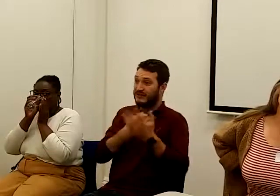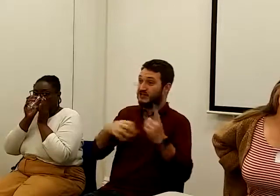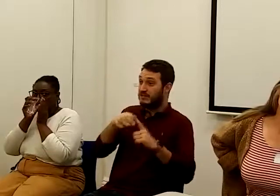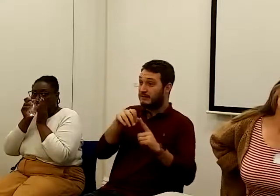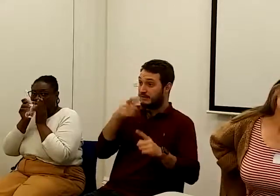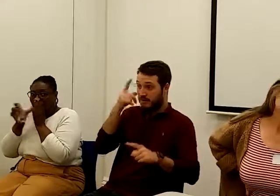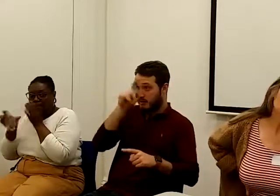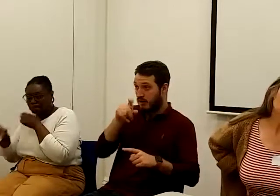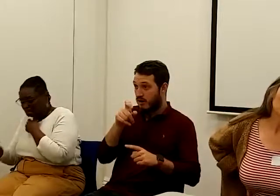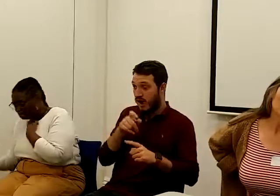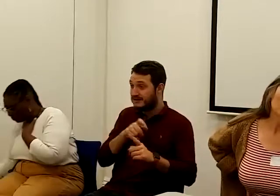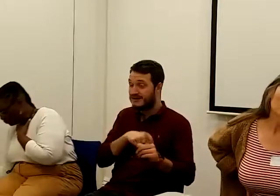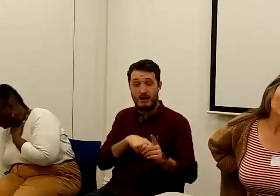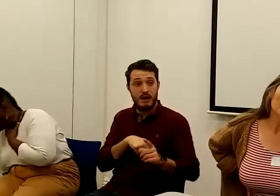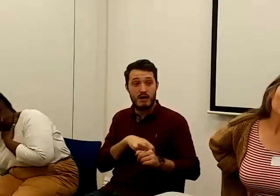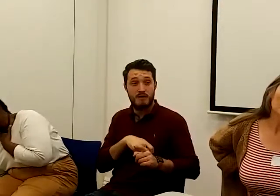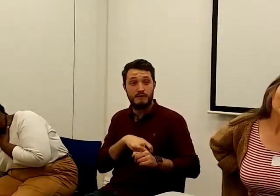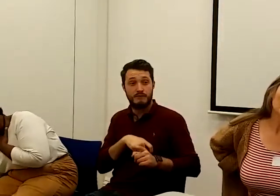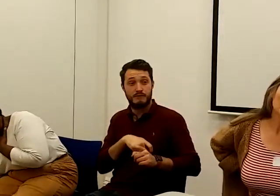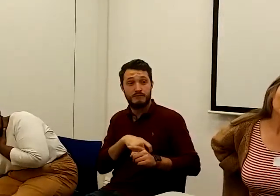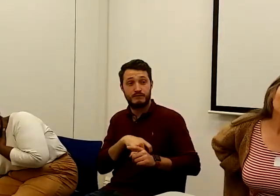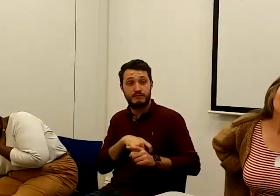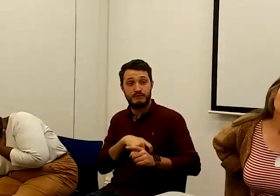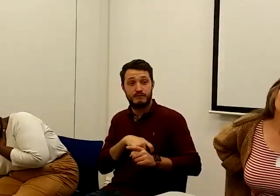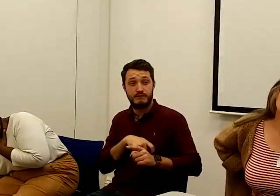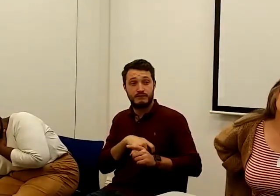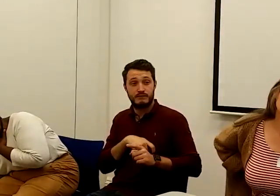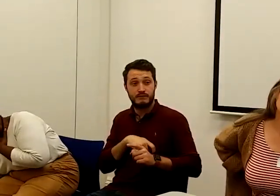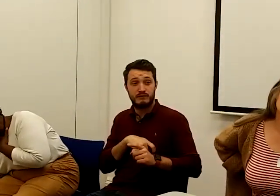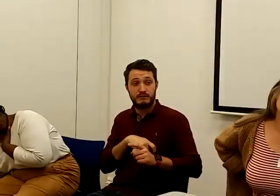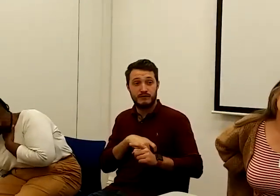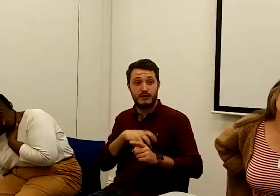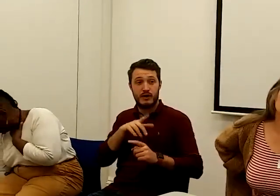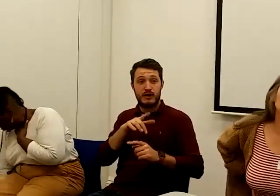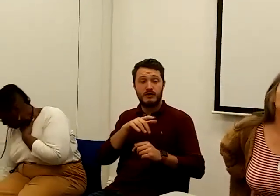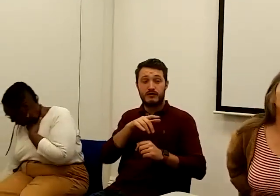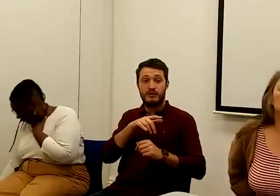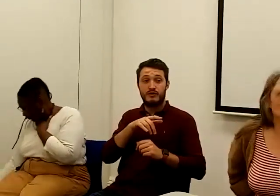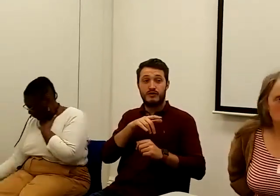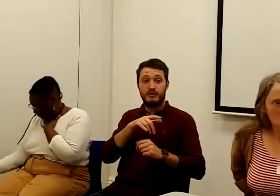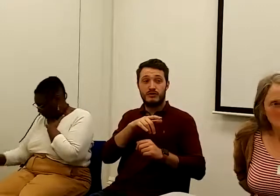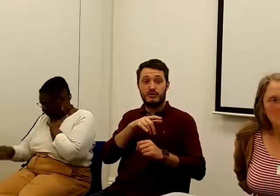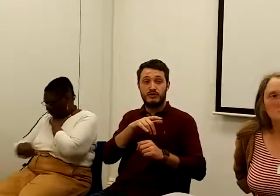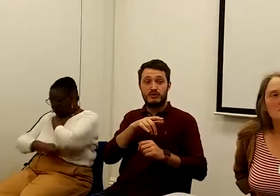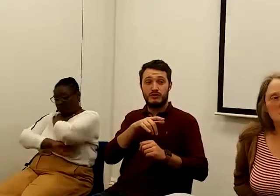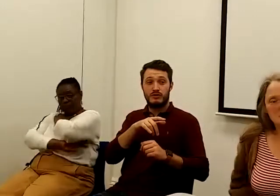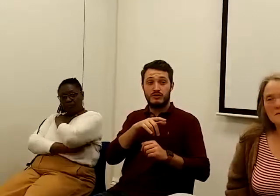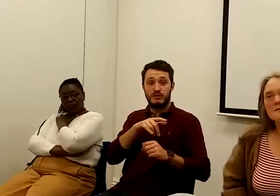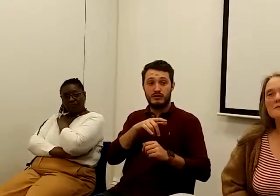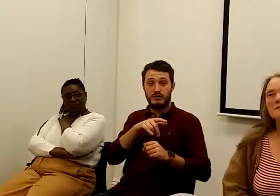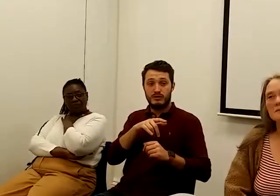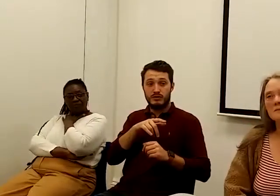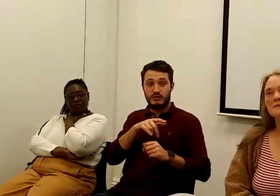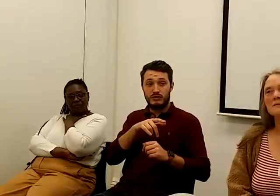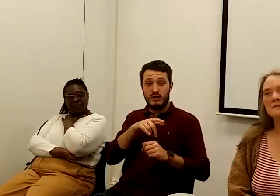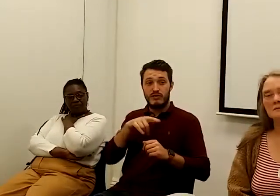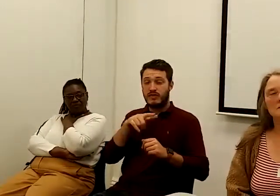Rather than providing a note, he's noted all the conclusions up on the patient record on which is accessible to everyone, including accessible to everyone,